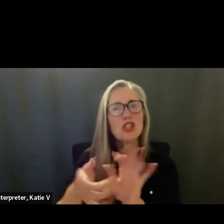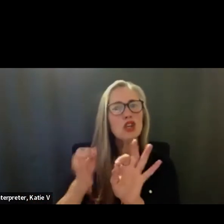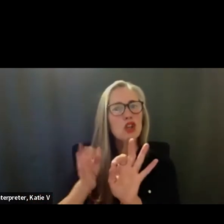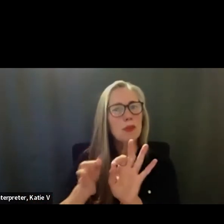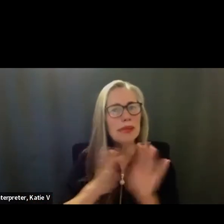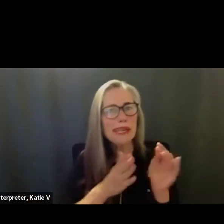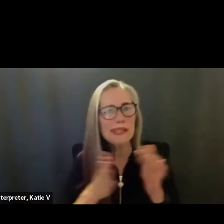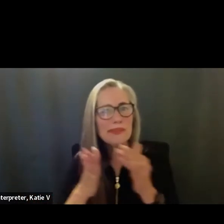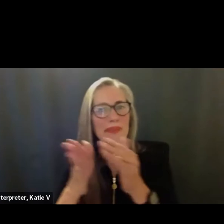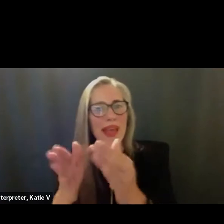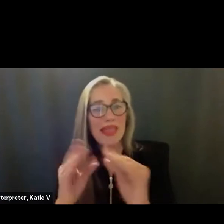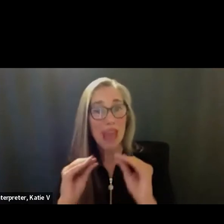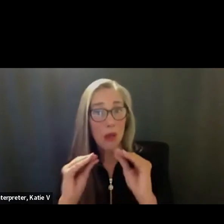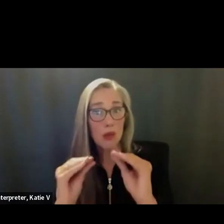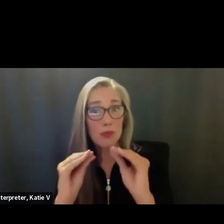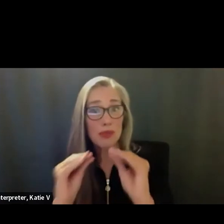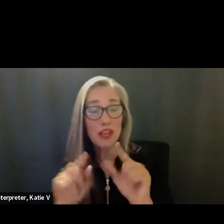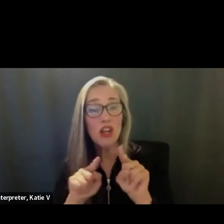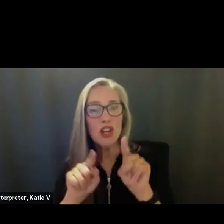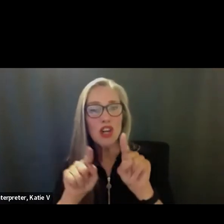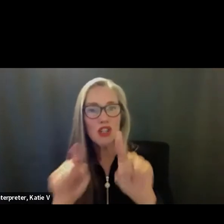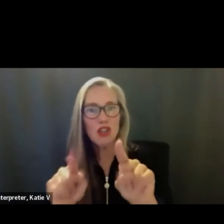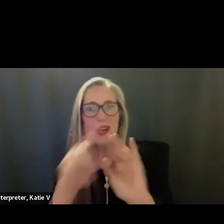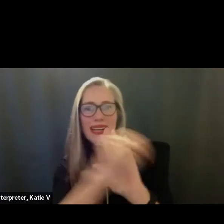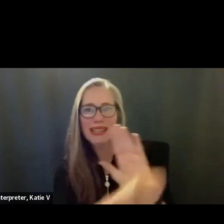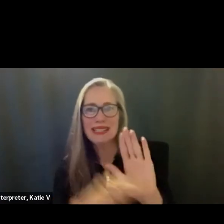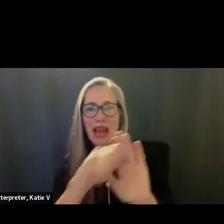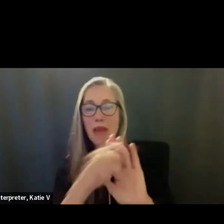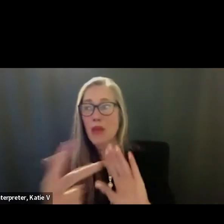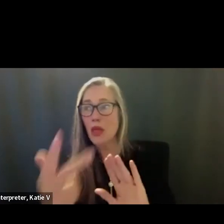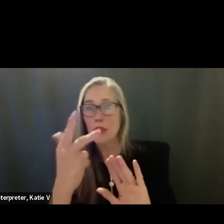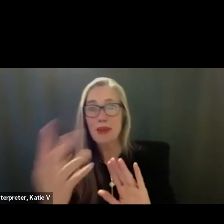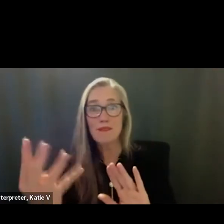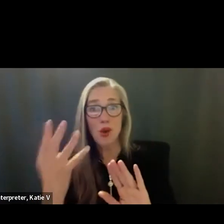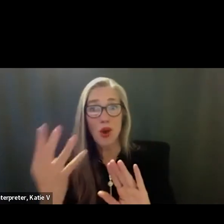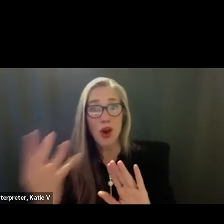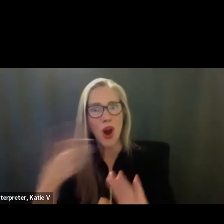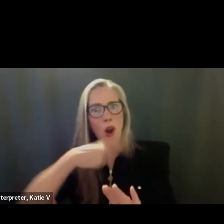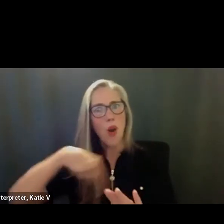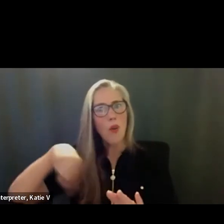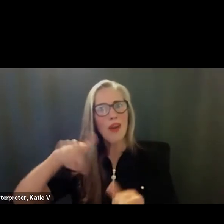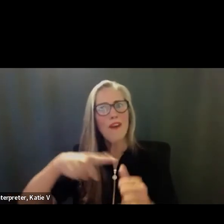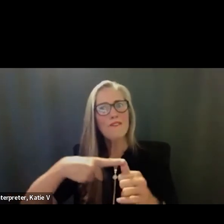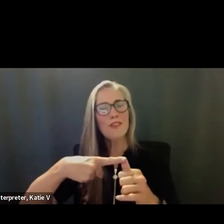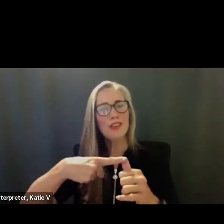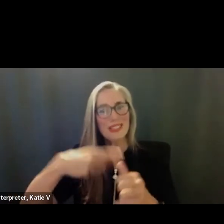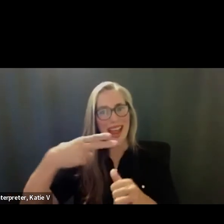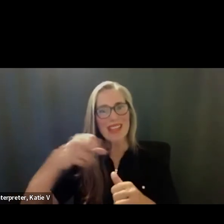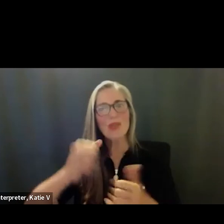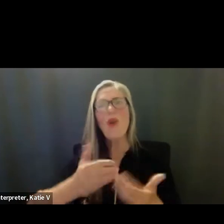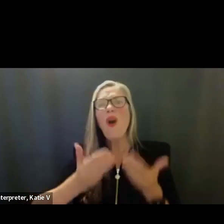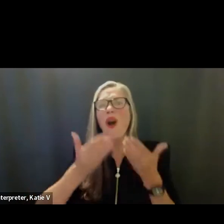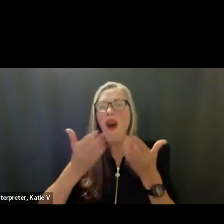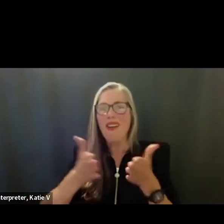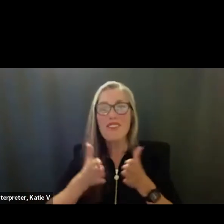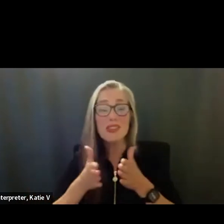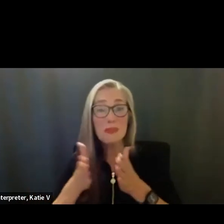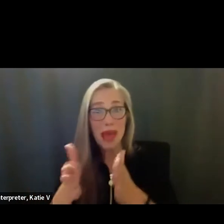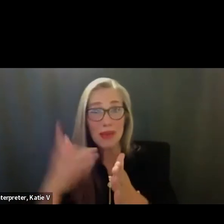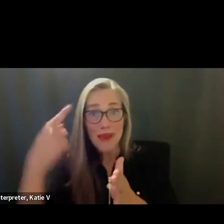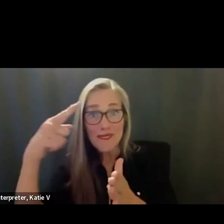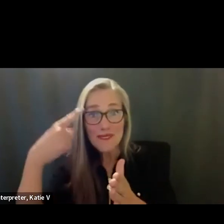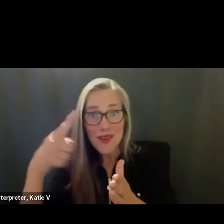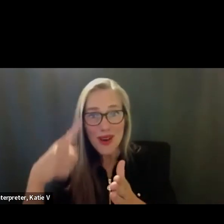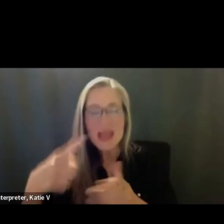terms three and four. And we're the first high school in California to actually offer this pathway in Spanish,